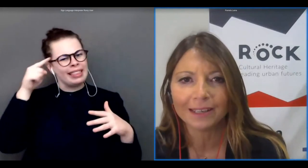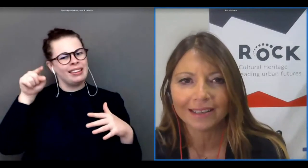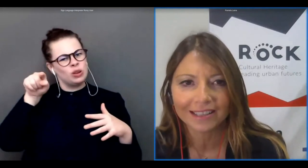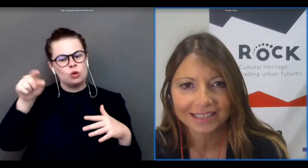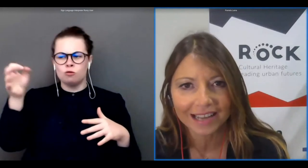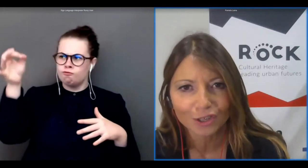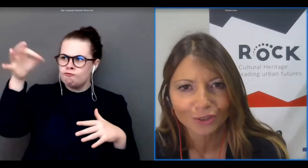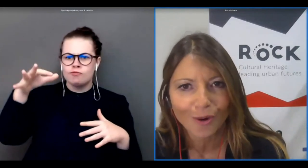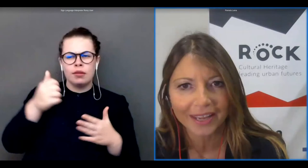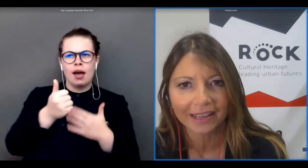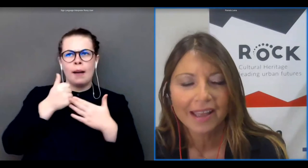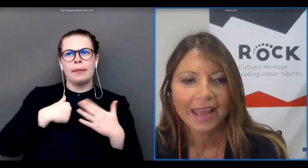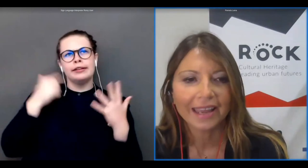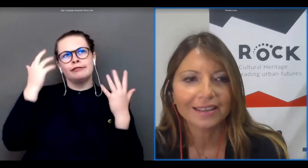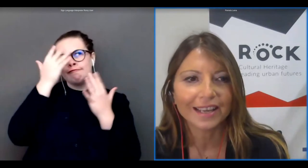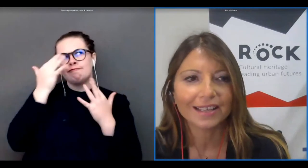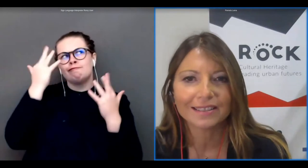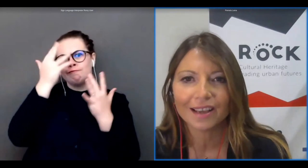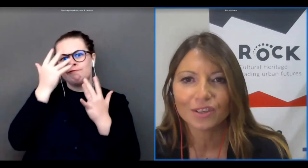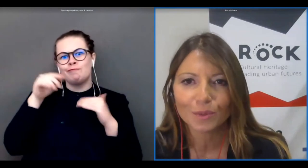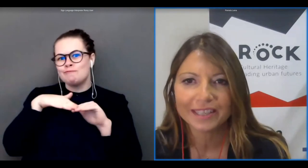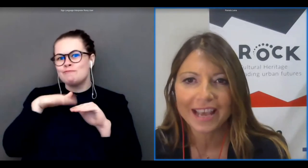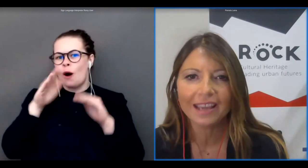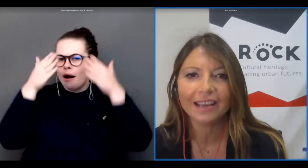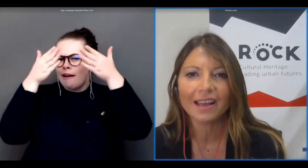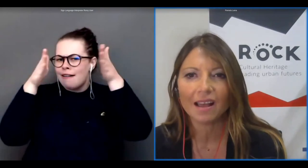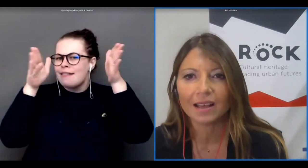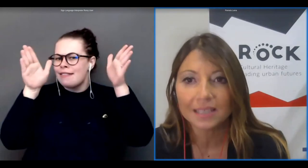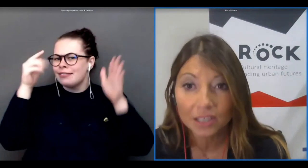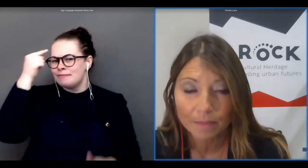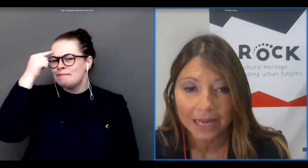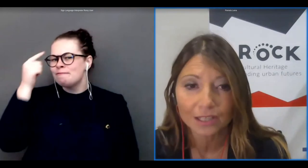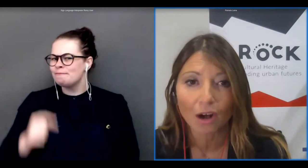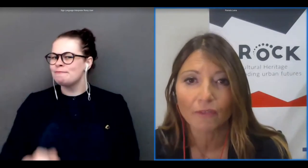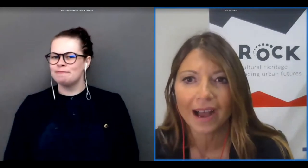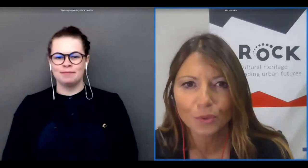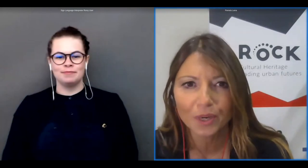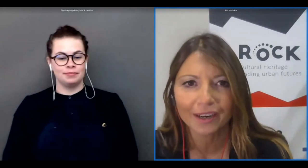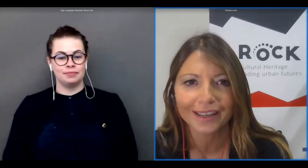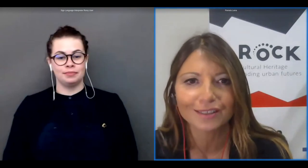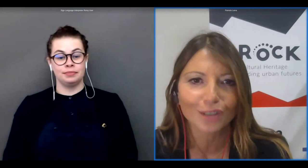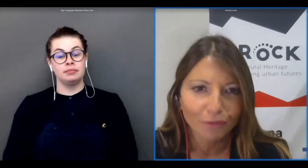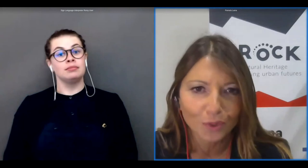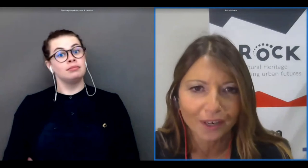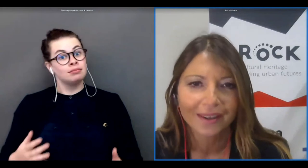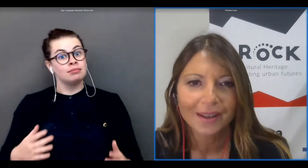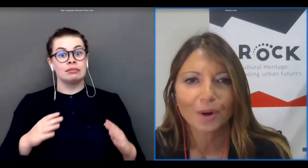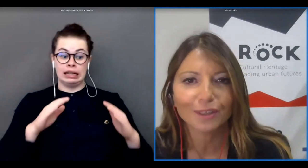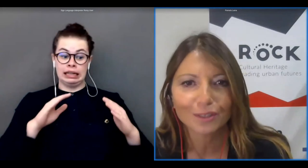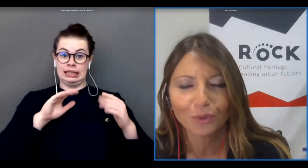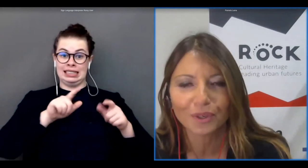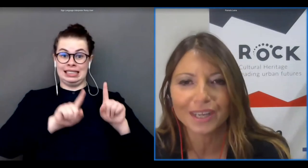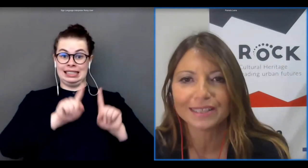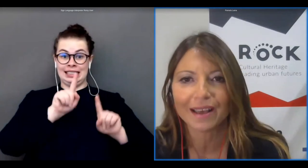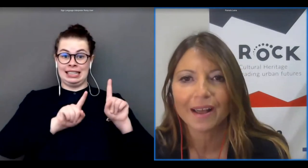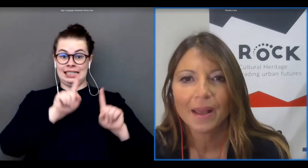keeping the discussion going and as she was saying a city is made of hardware and software where